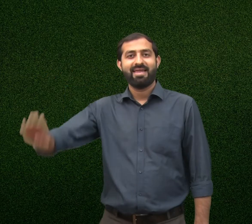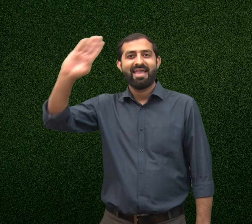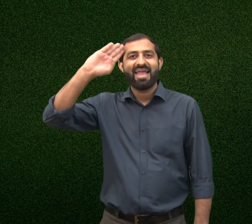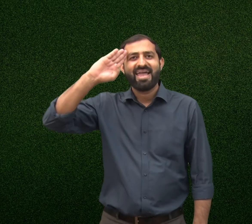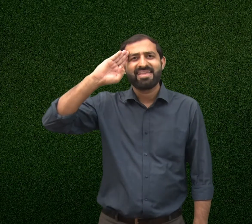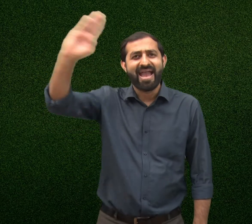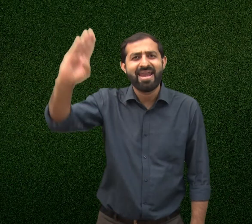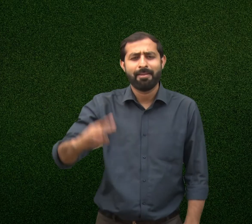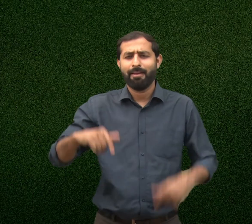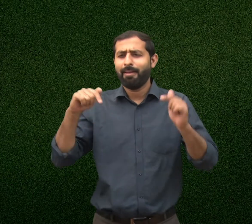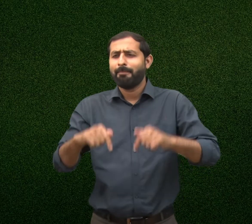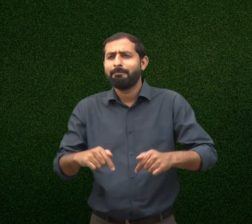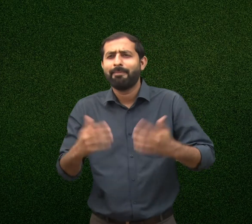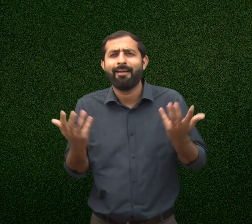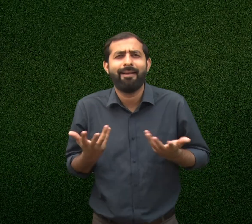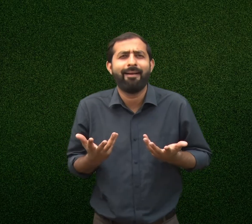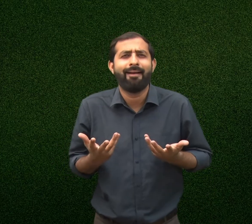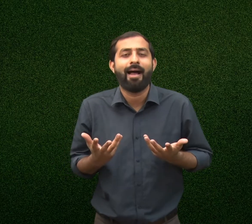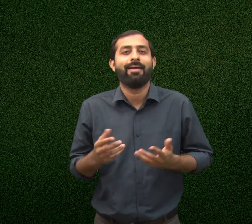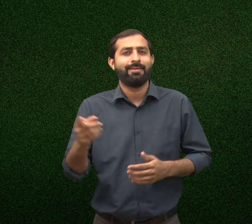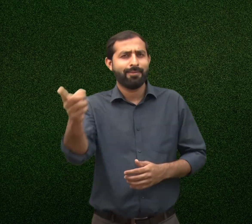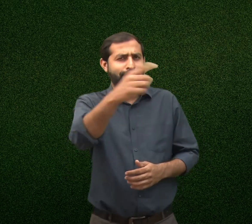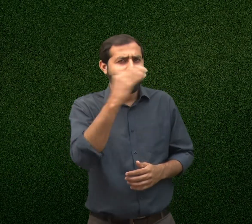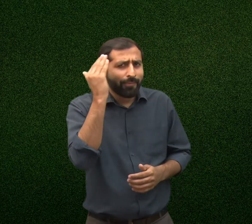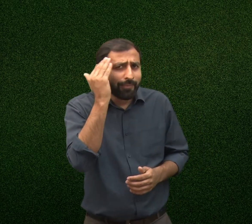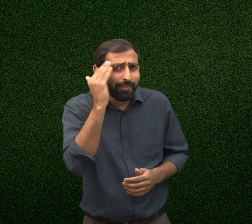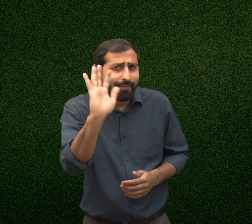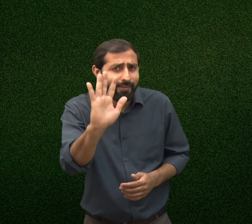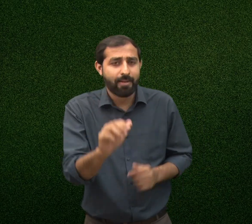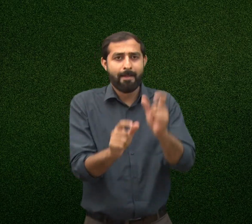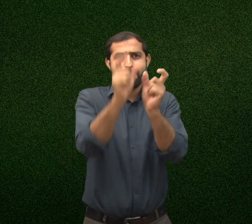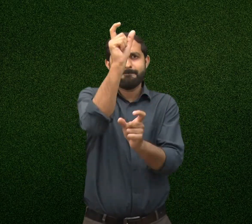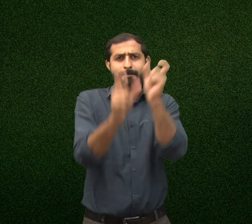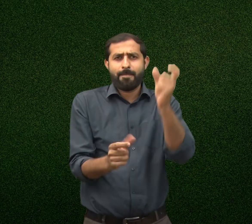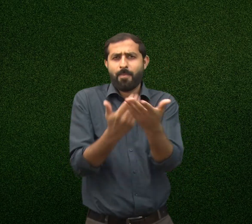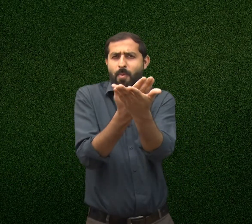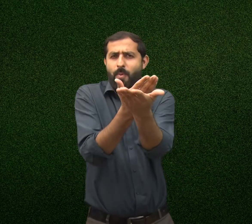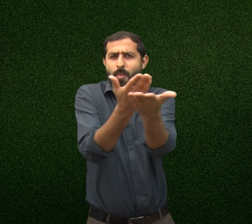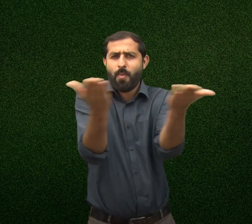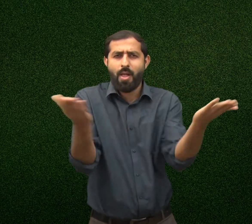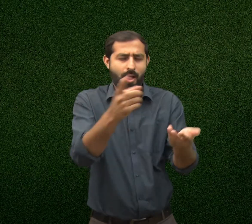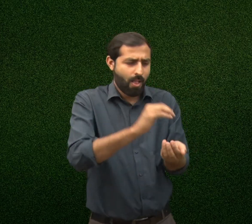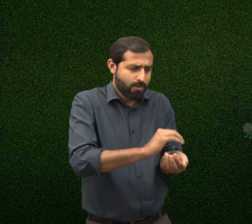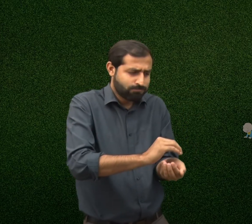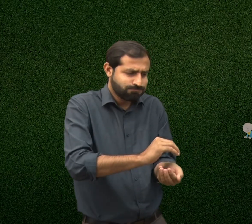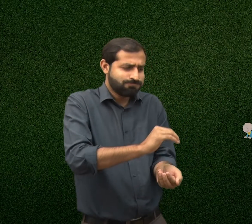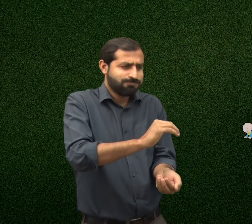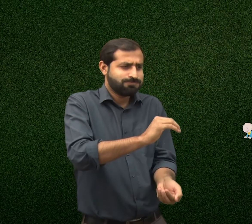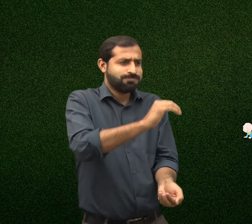Hello everyone. What are we going to learn today? Do you know? What helps us to grow